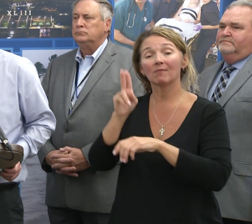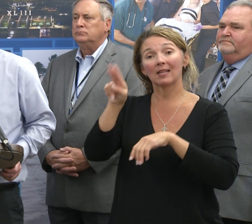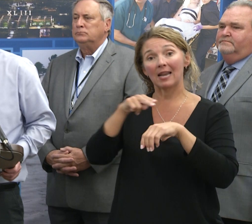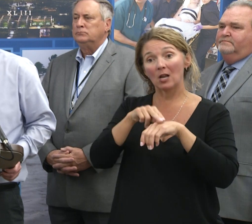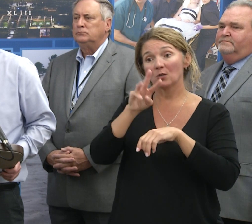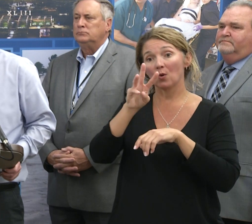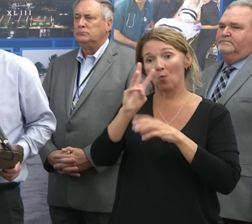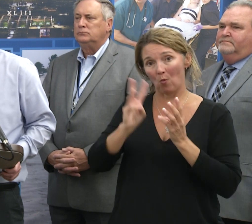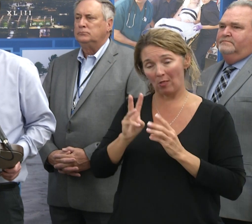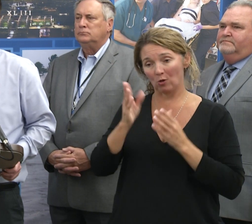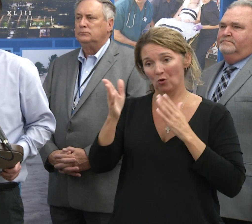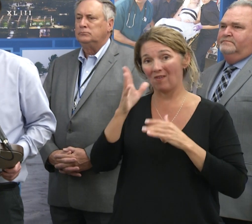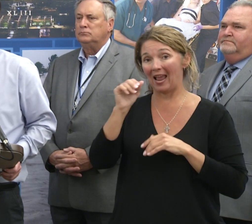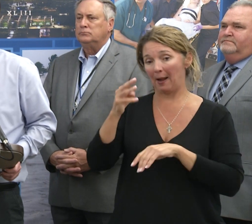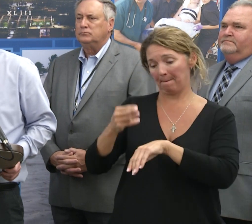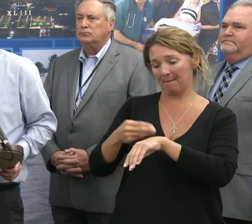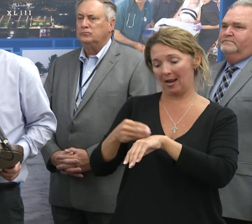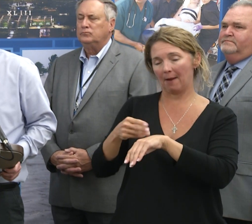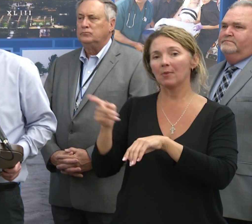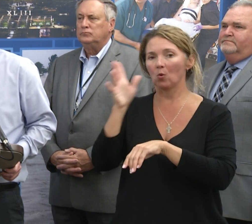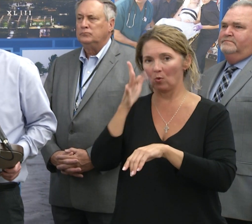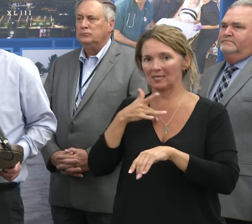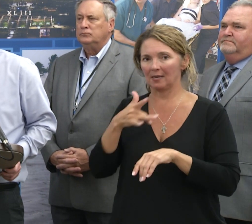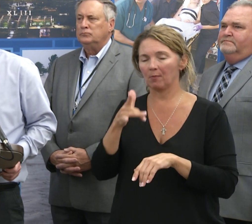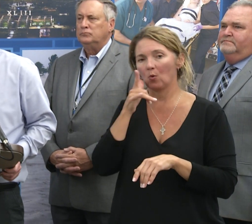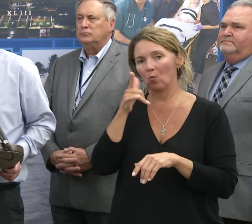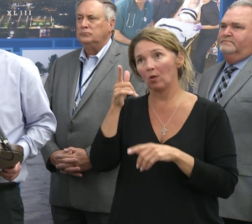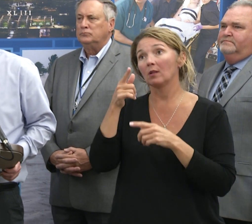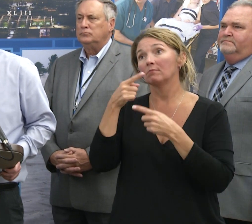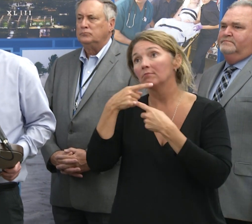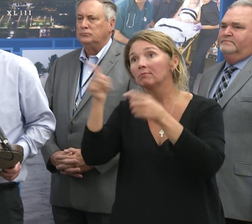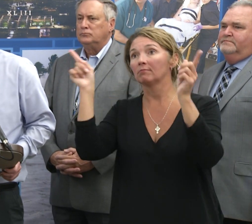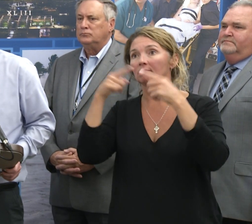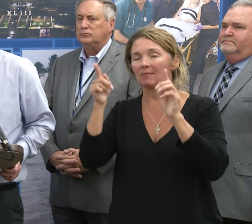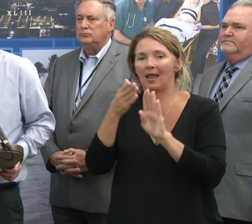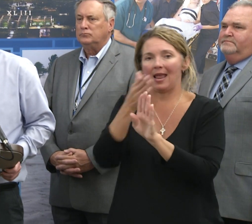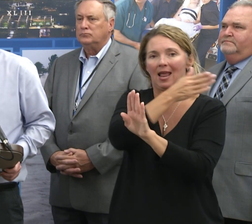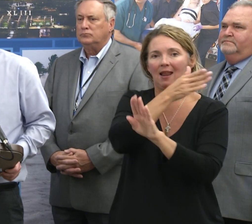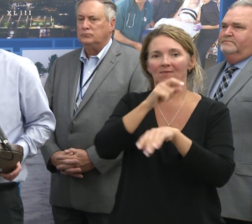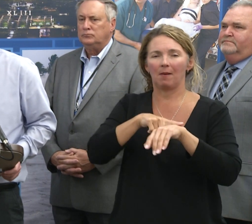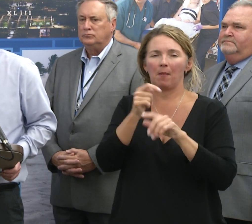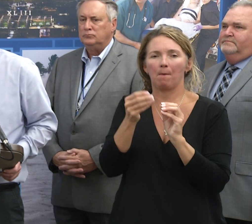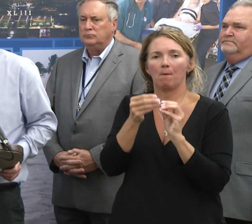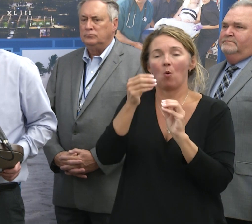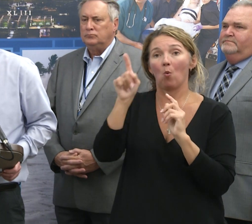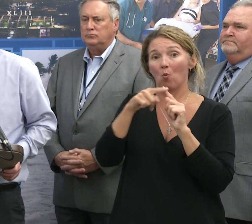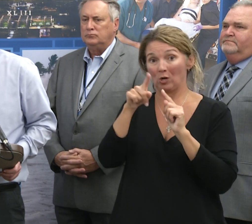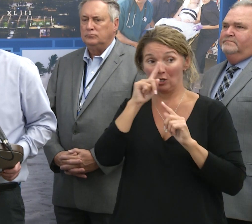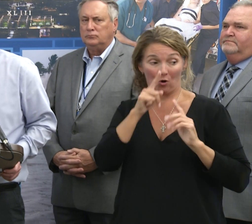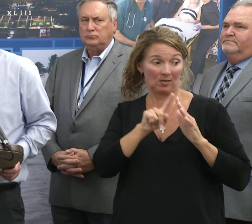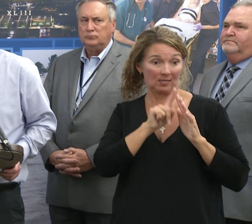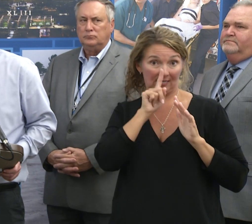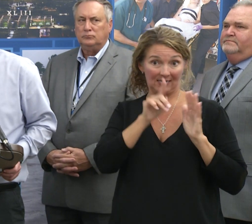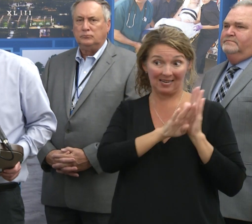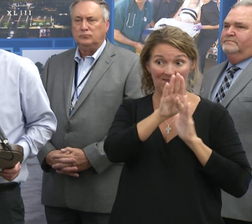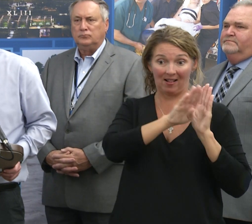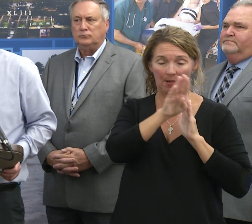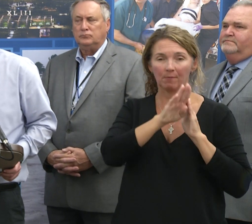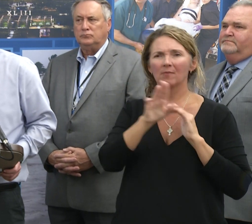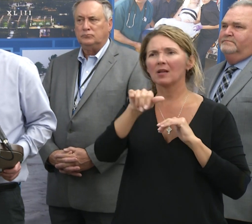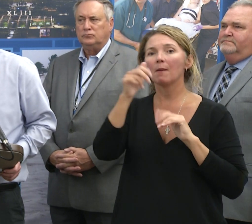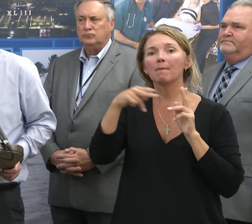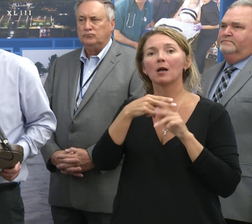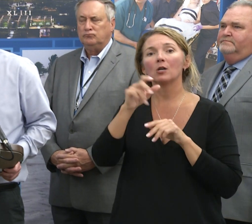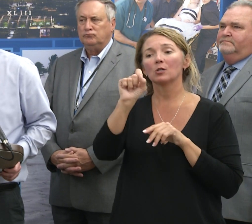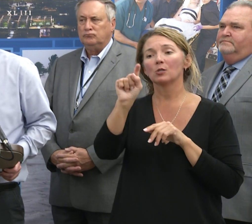Hurricane Center in Miami will be issuing these watches and warnings ahead of time than what we did in the past when a storm develops. And also another one is about